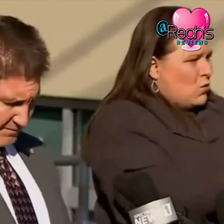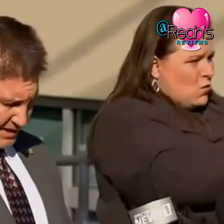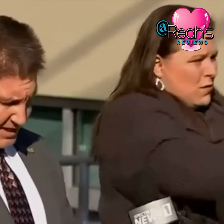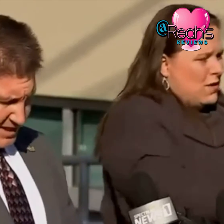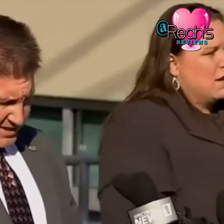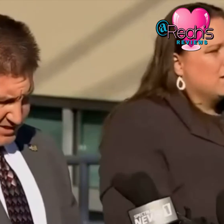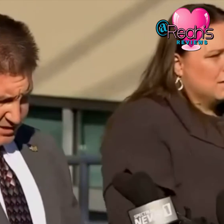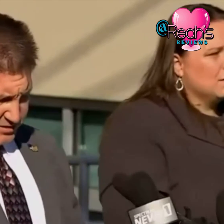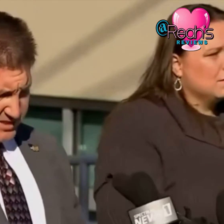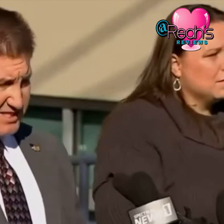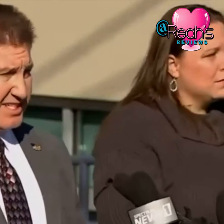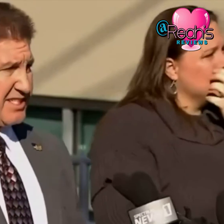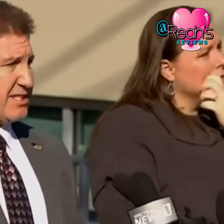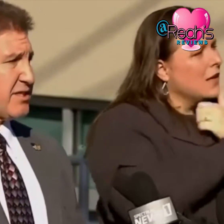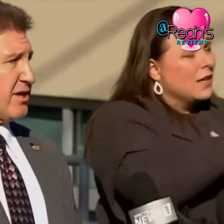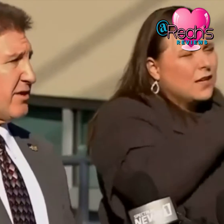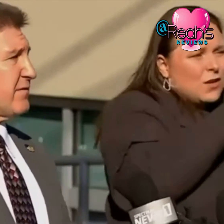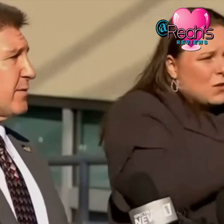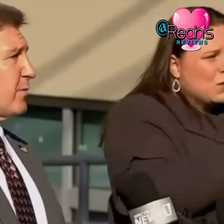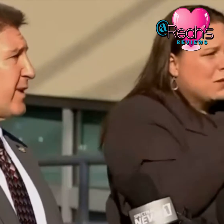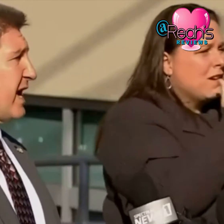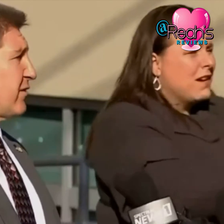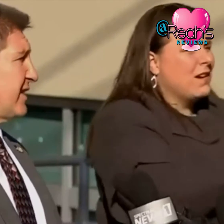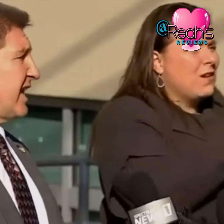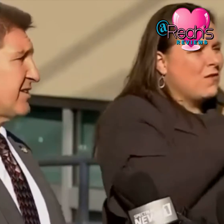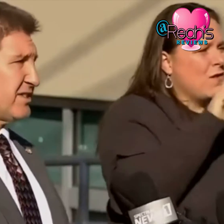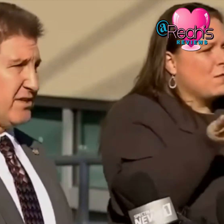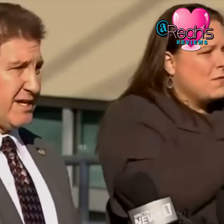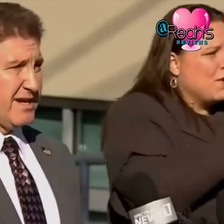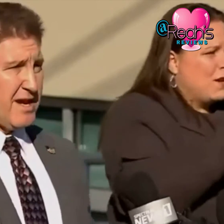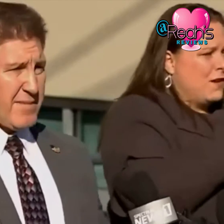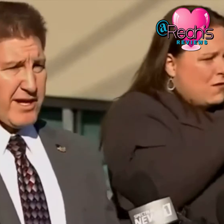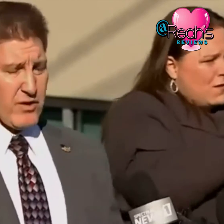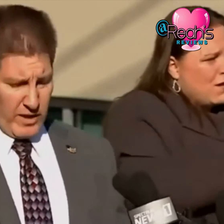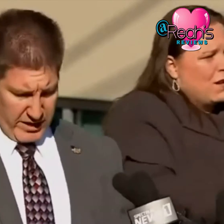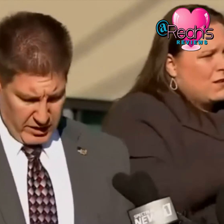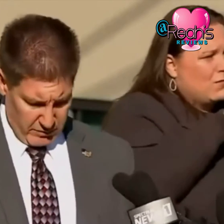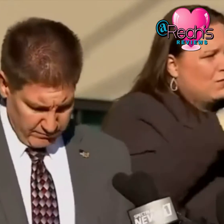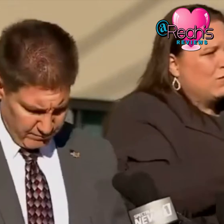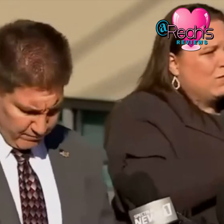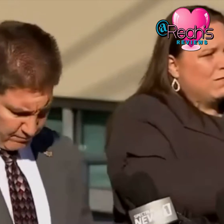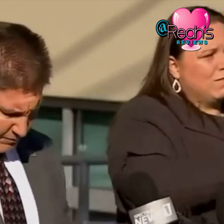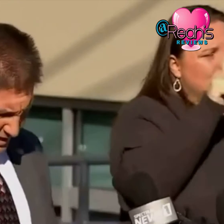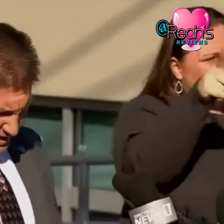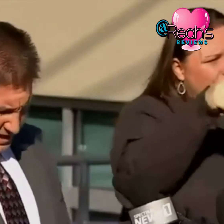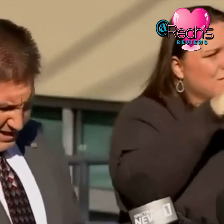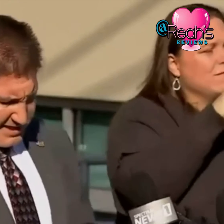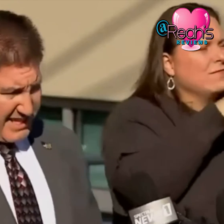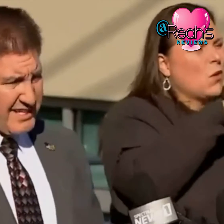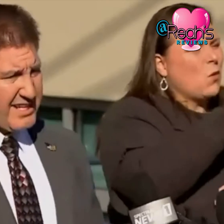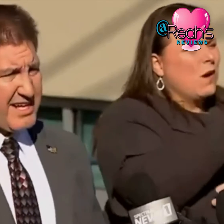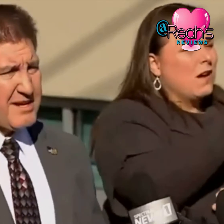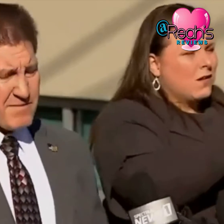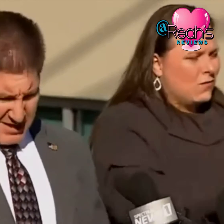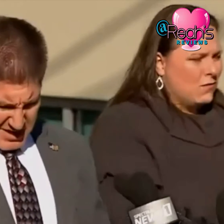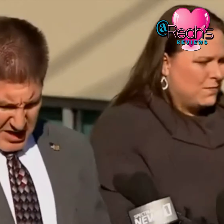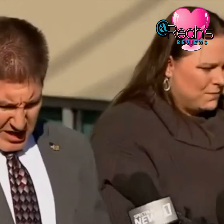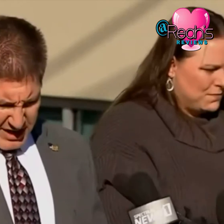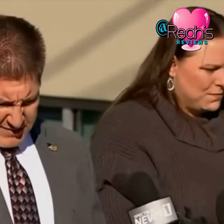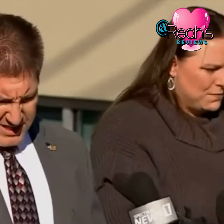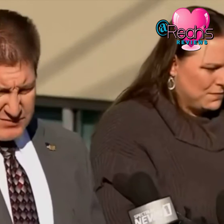this this includes assistance assistance currently from our behavioral analysis unit back at Quantico secondly